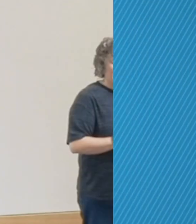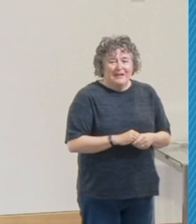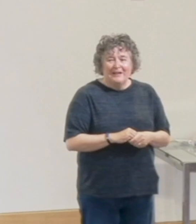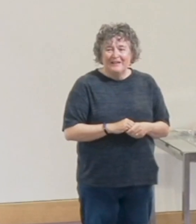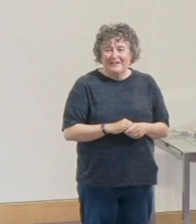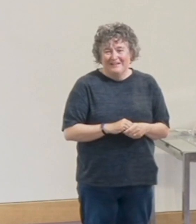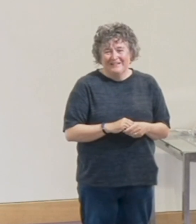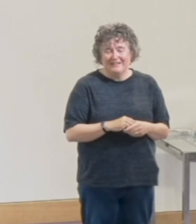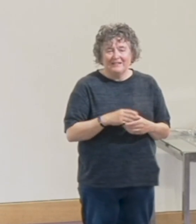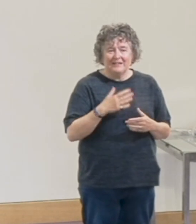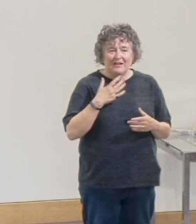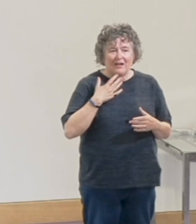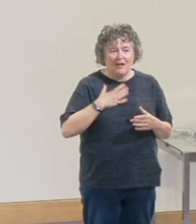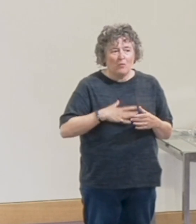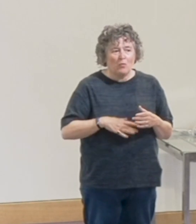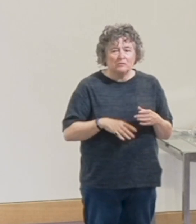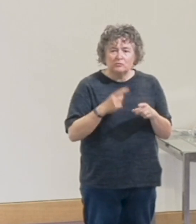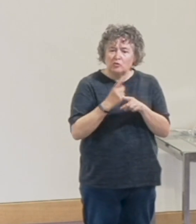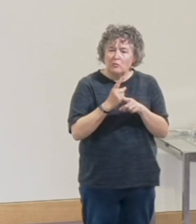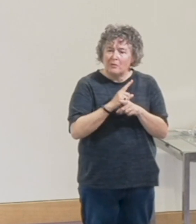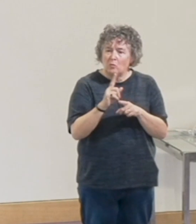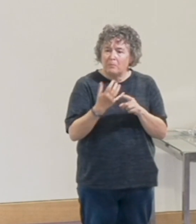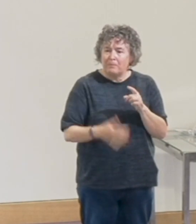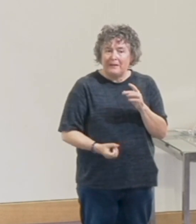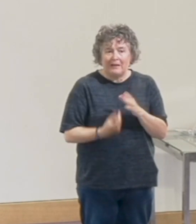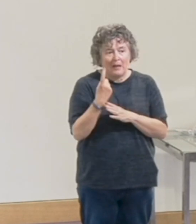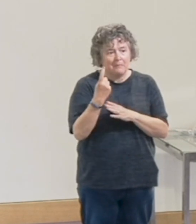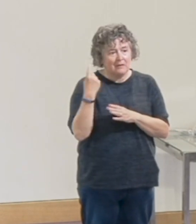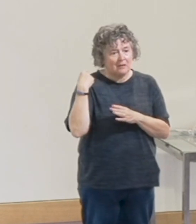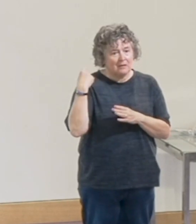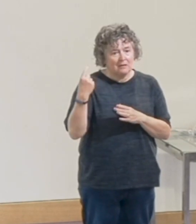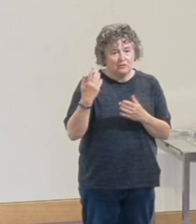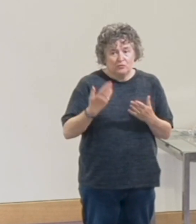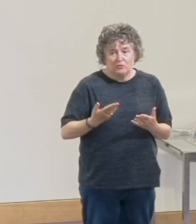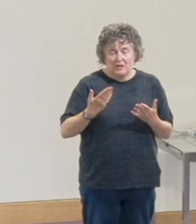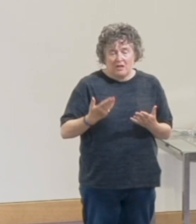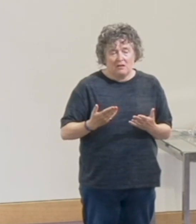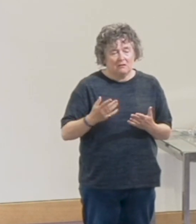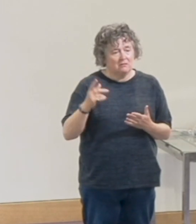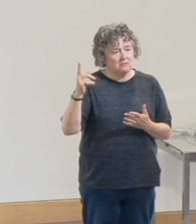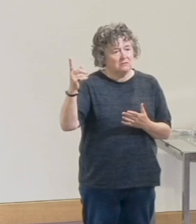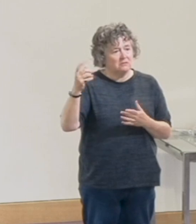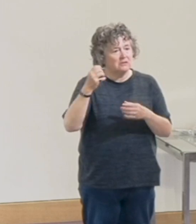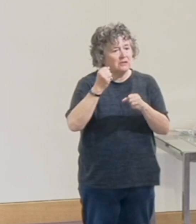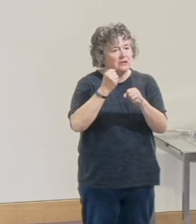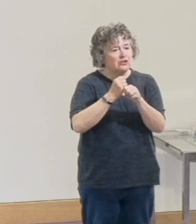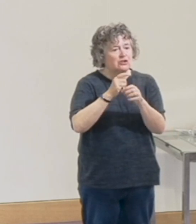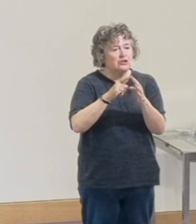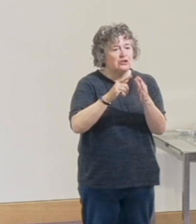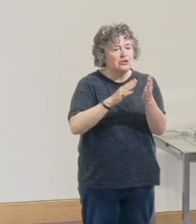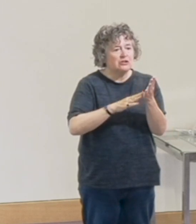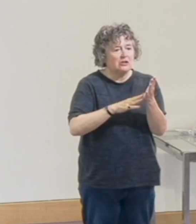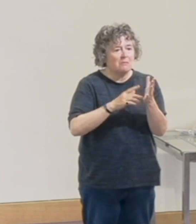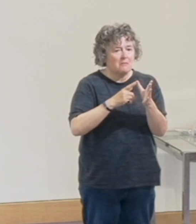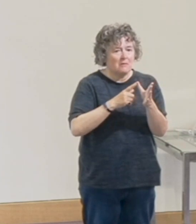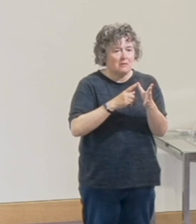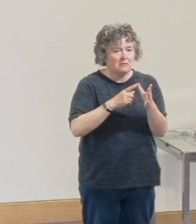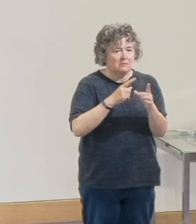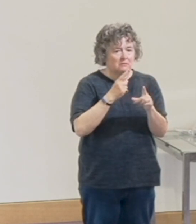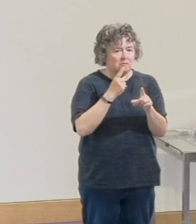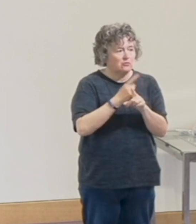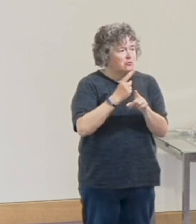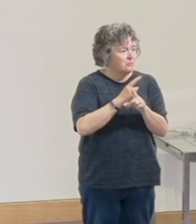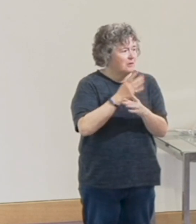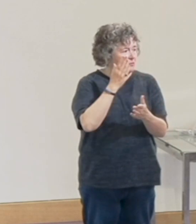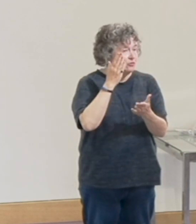I just wanted to pick up a little bit on what's already been said. Gemma, early on in the meeting, talked about trusting the